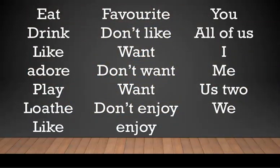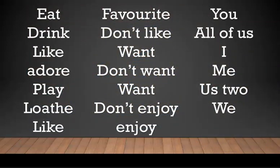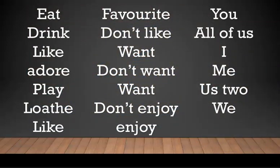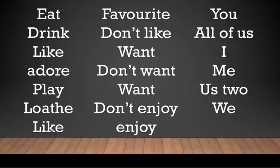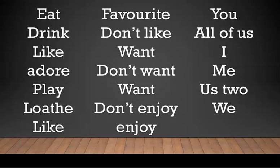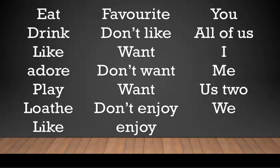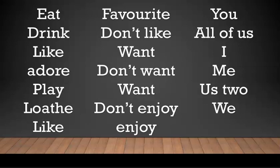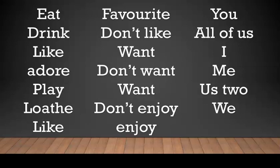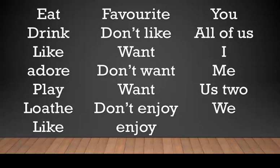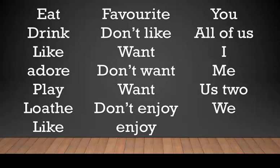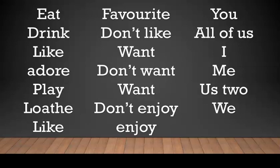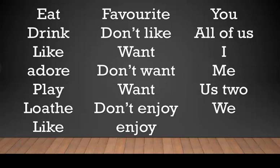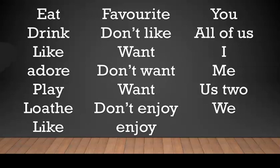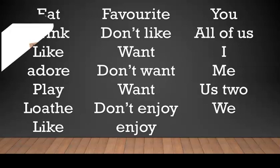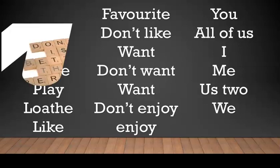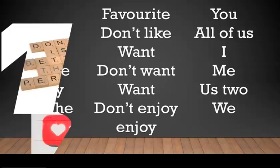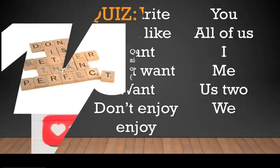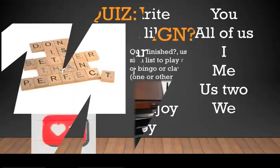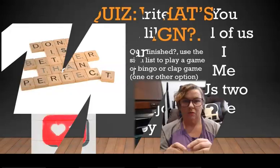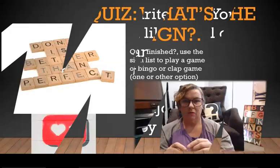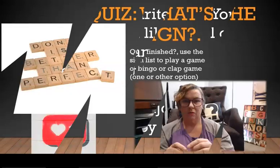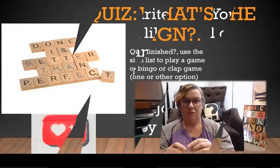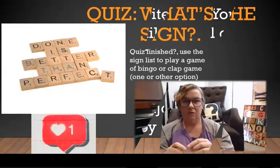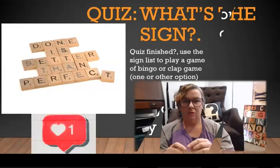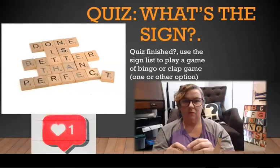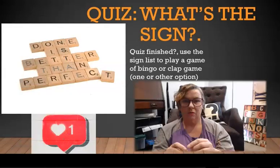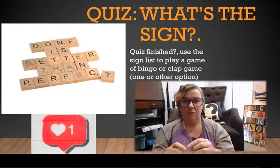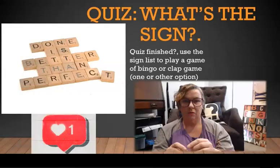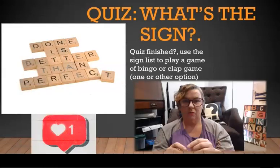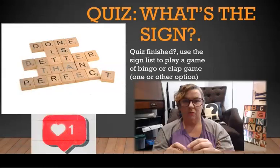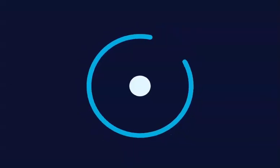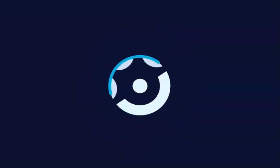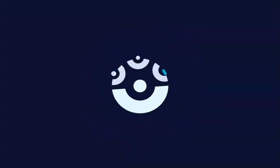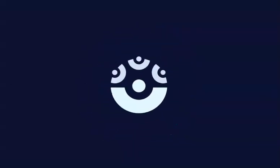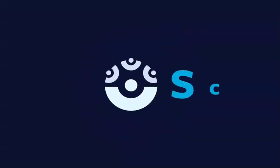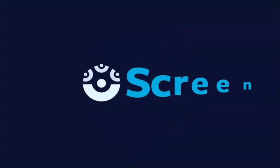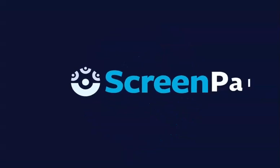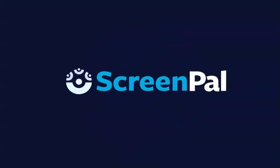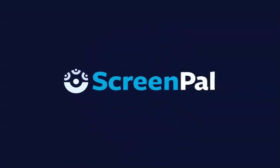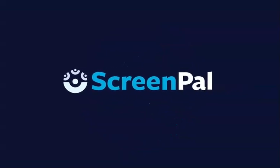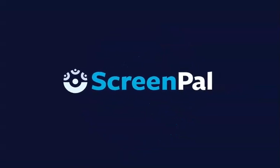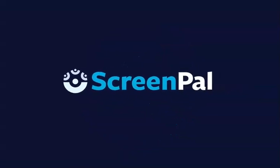Here is the list of words for the game. The. You. That. You. You